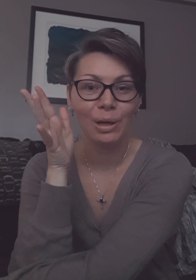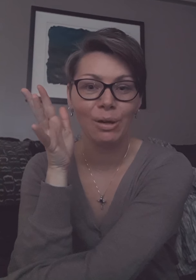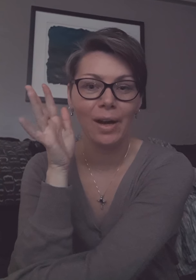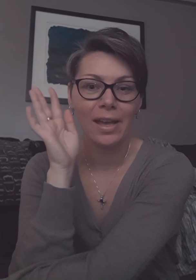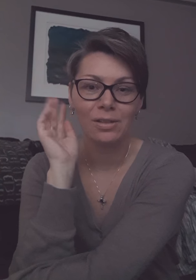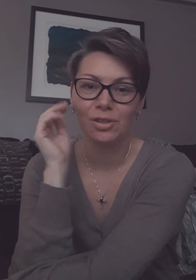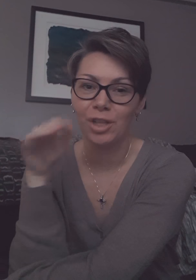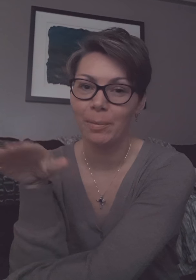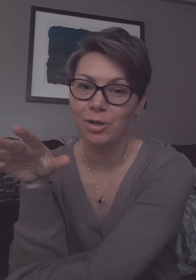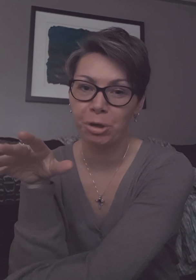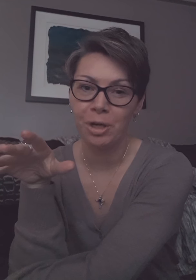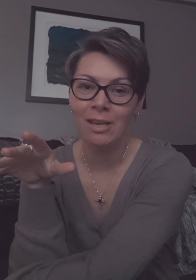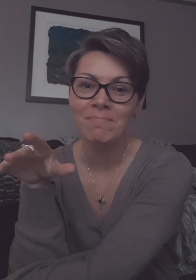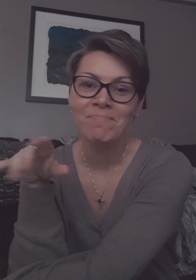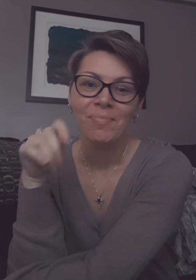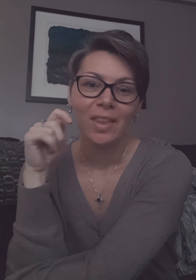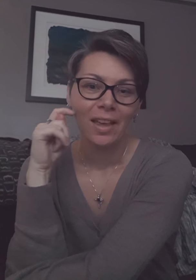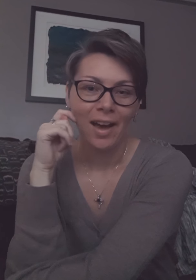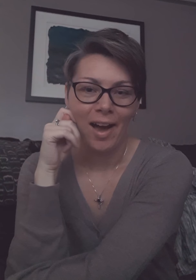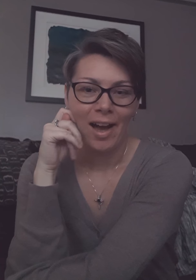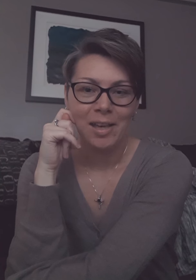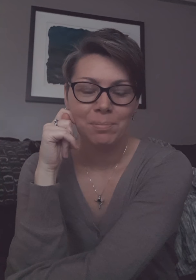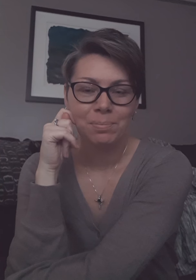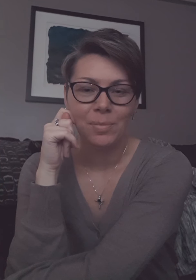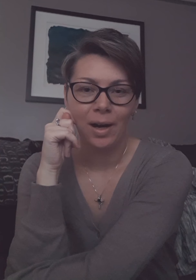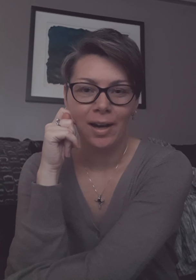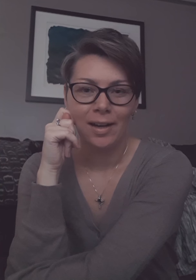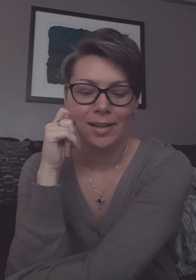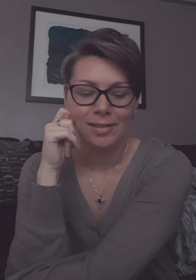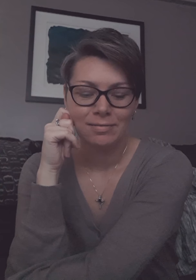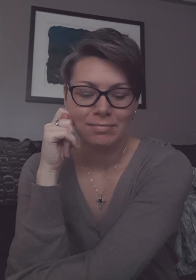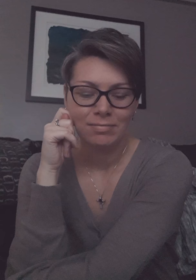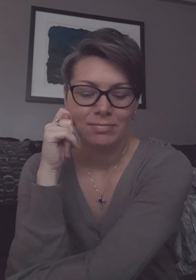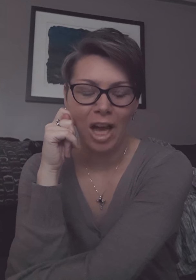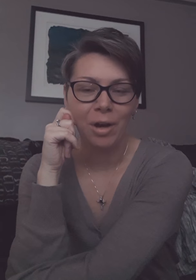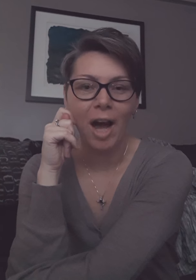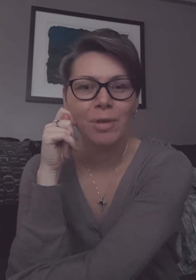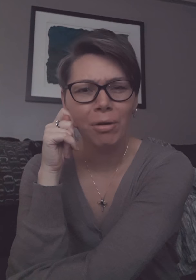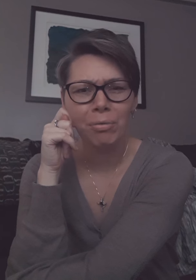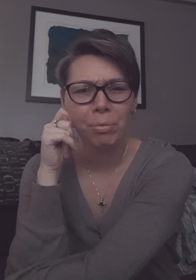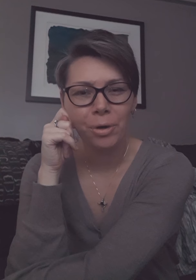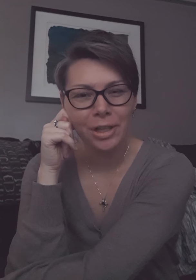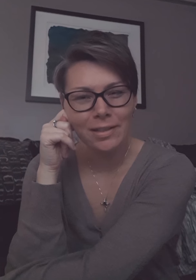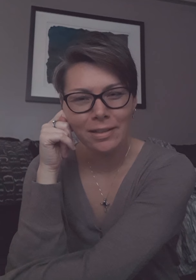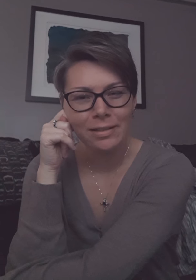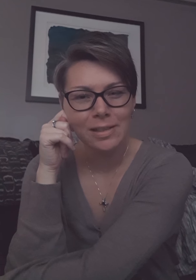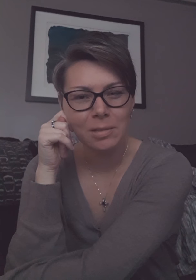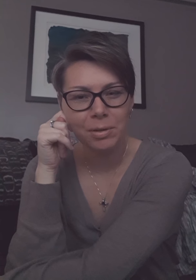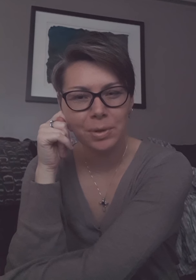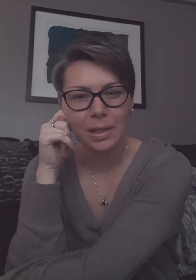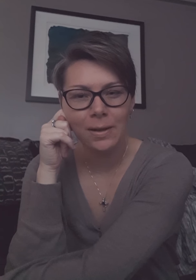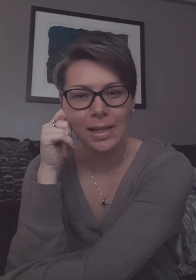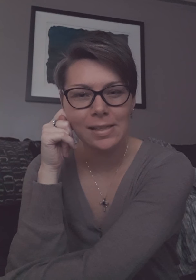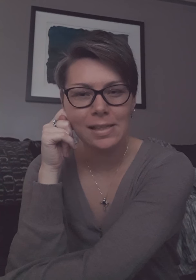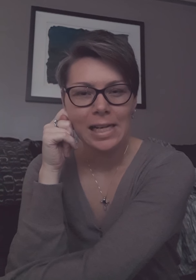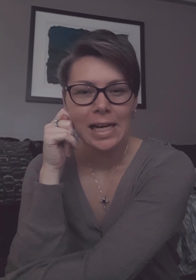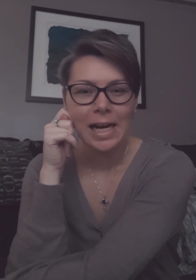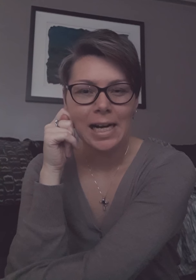and share my journey I uh I'm not worried to be really honest uh